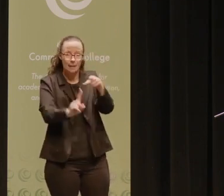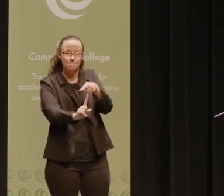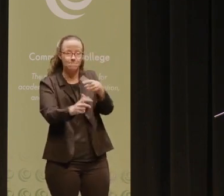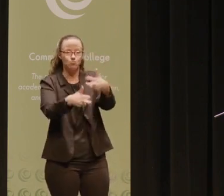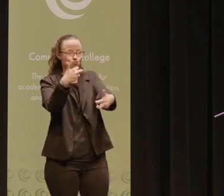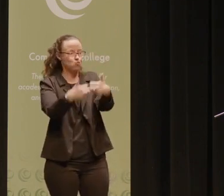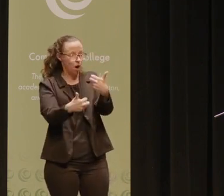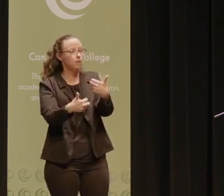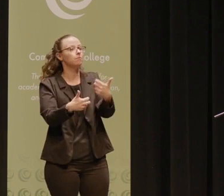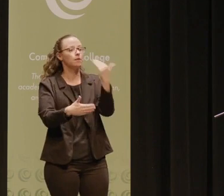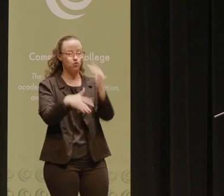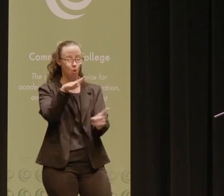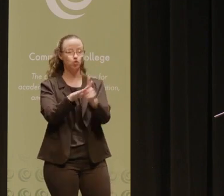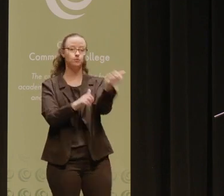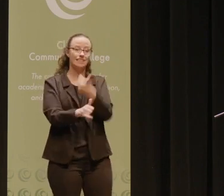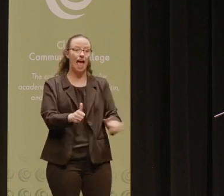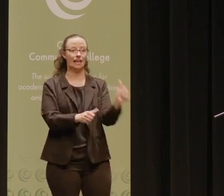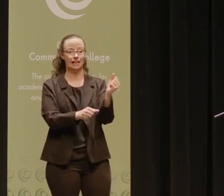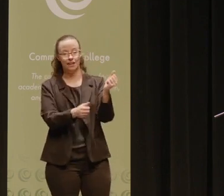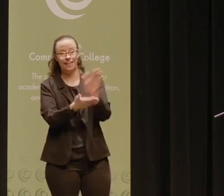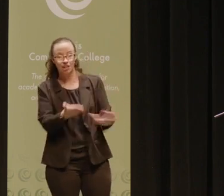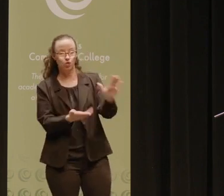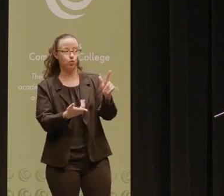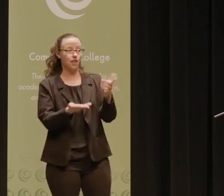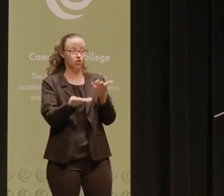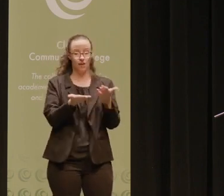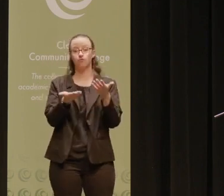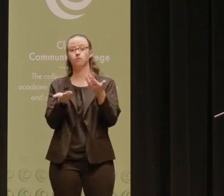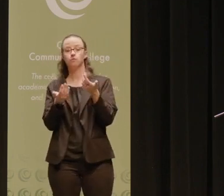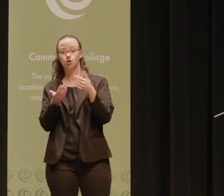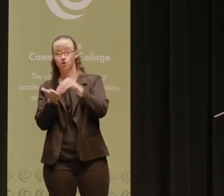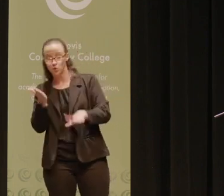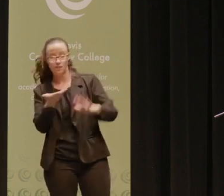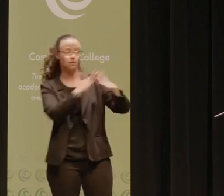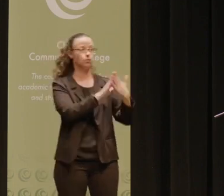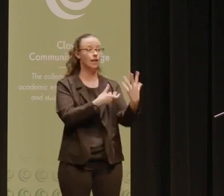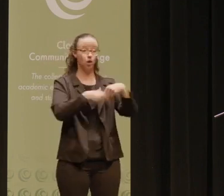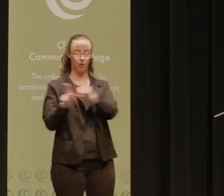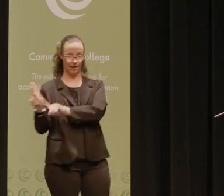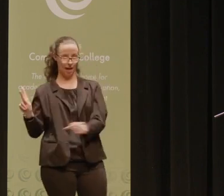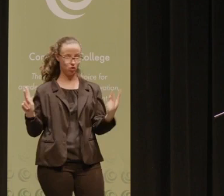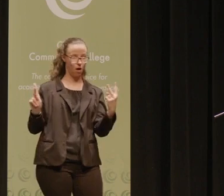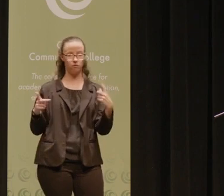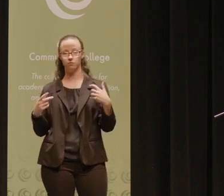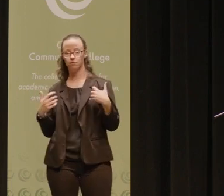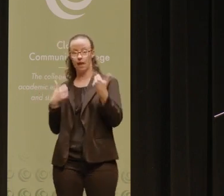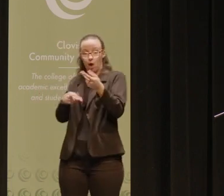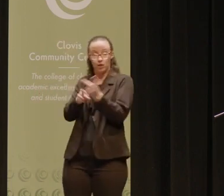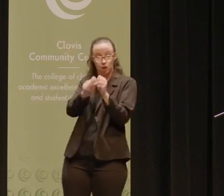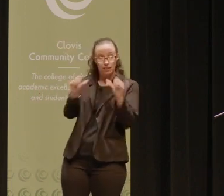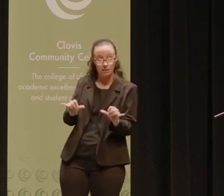in nearly every social institution that is designed to serve students and communities, including our K-12 system, our healthcare system,